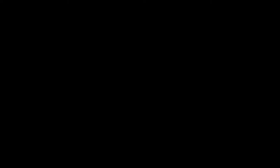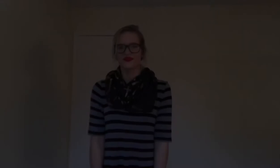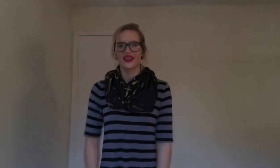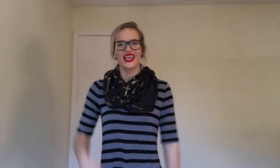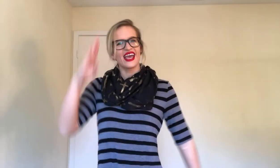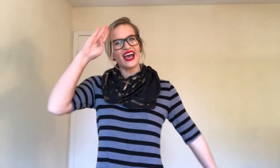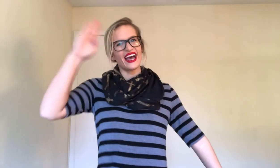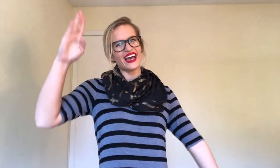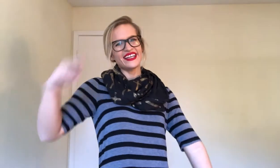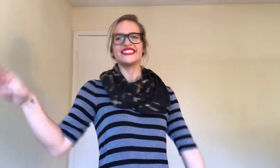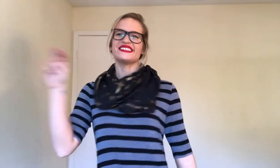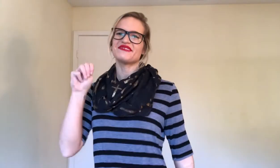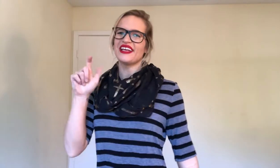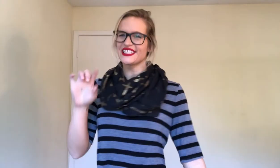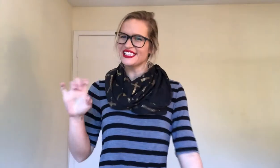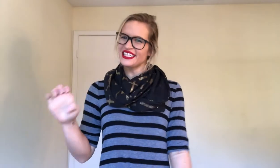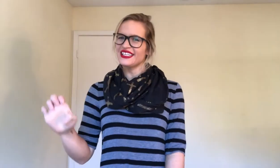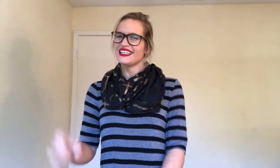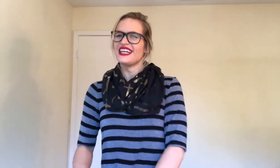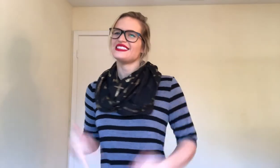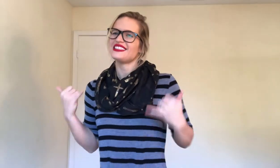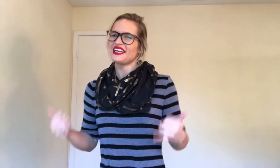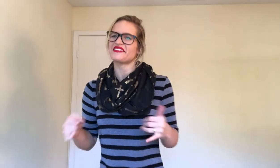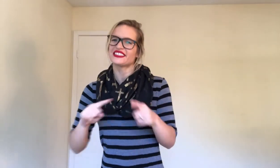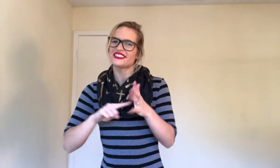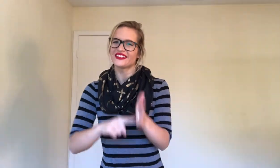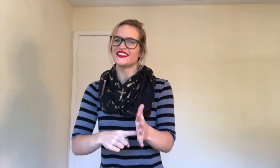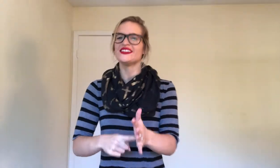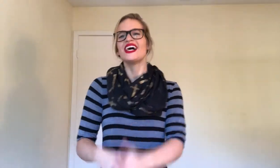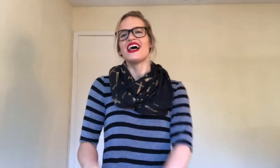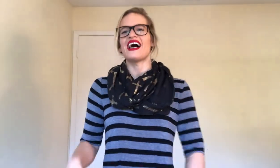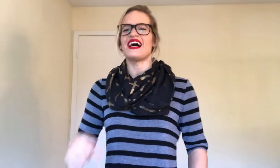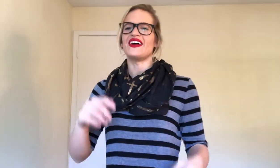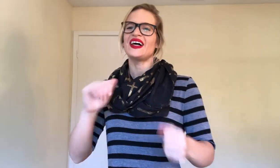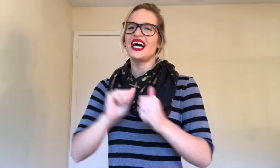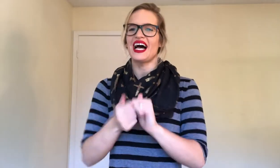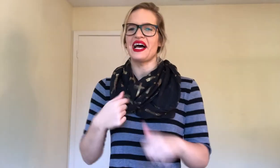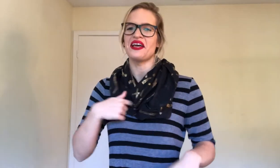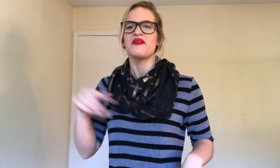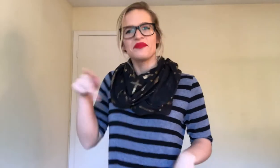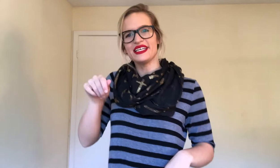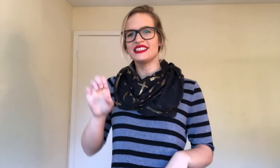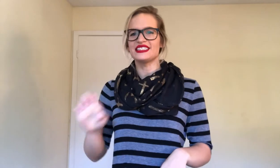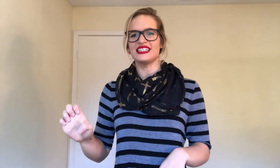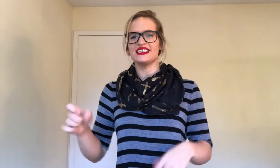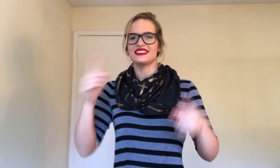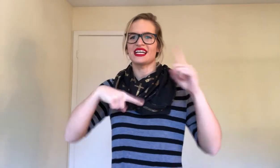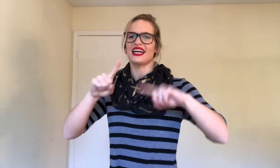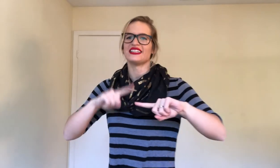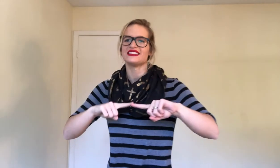Hi, it's Macy. Today I'm going to show you how I PSE signed